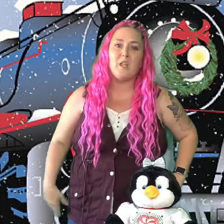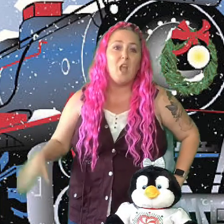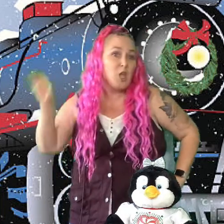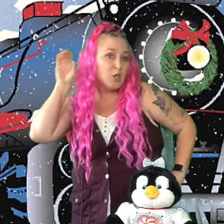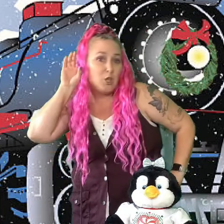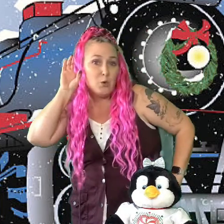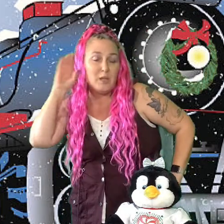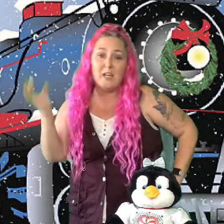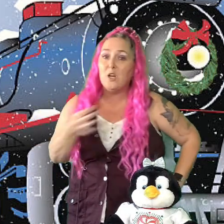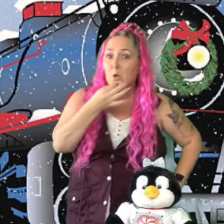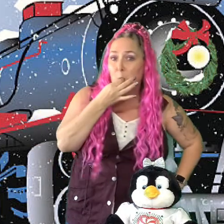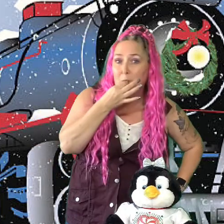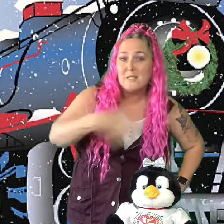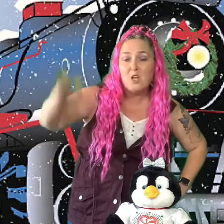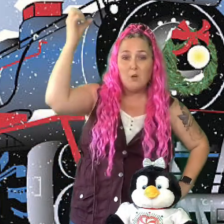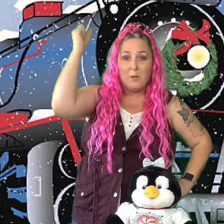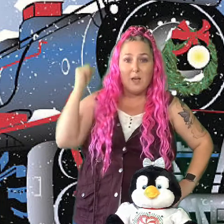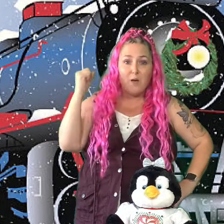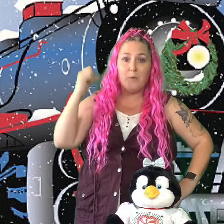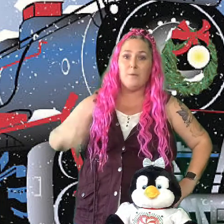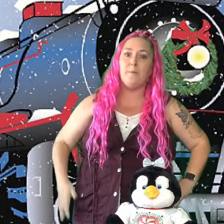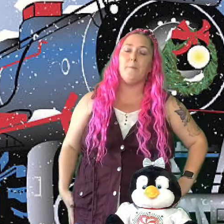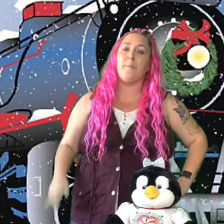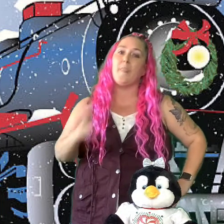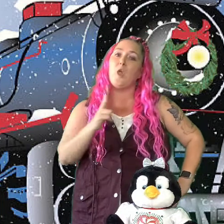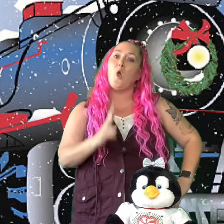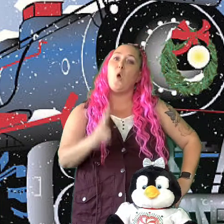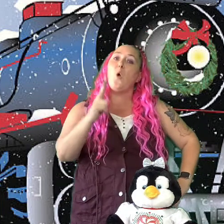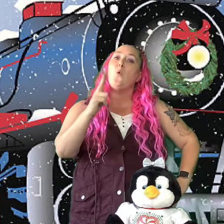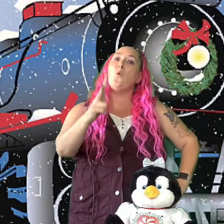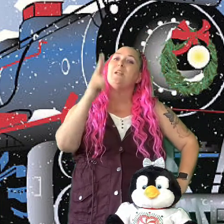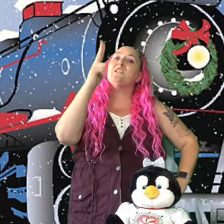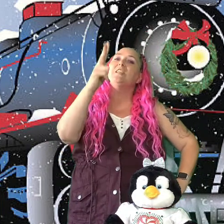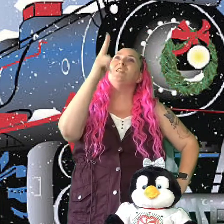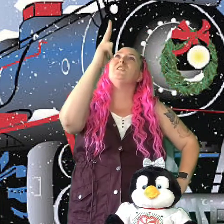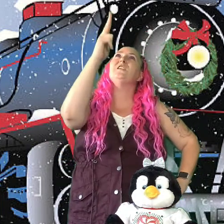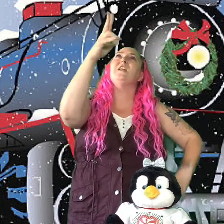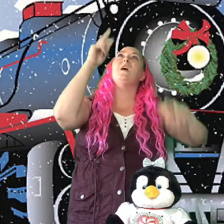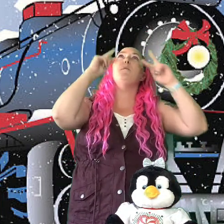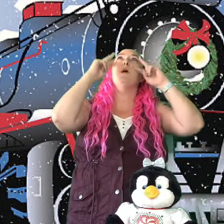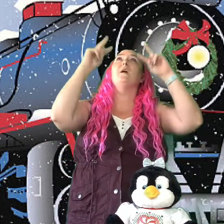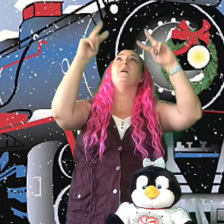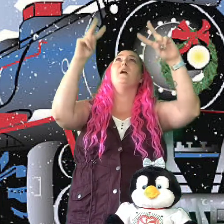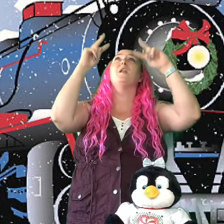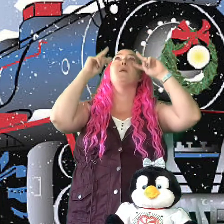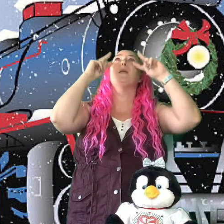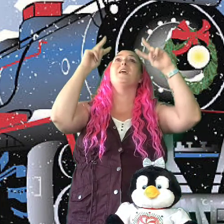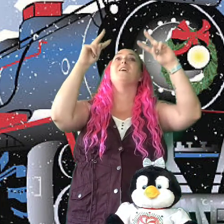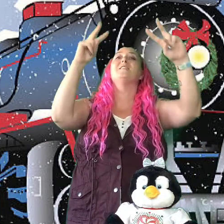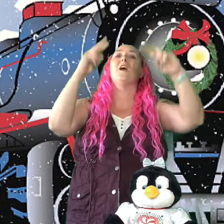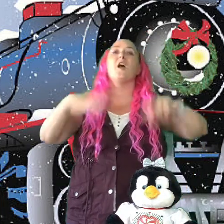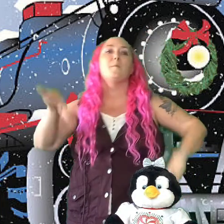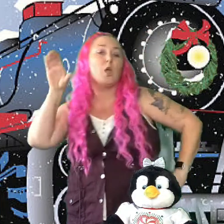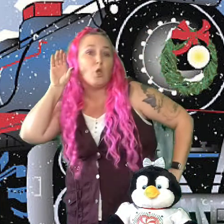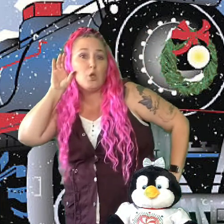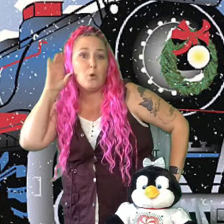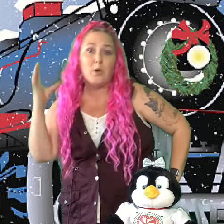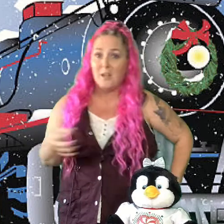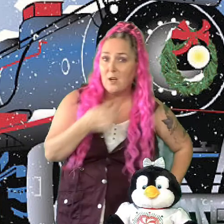You can hear the whistle blow. Watch the engine climb. Gonna be on time. You can hear